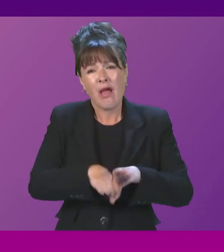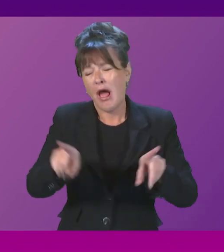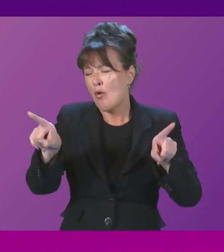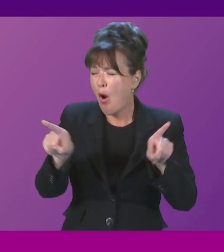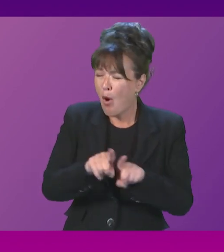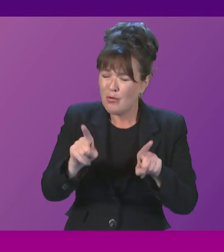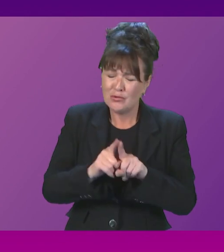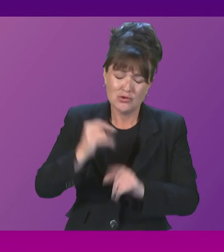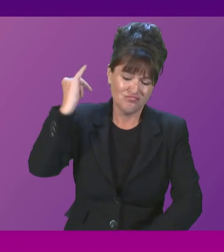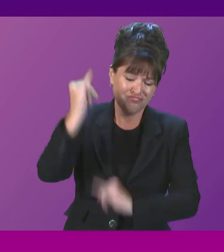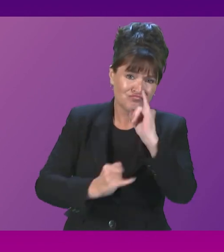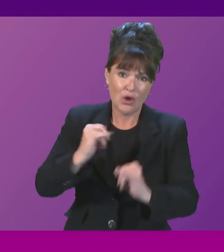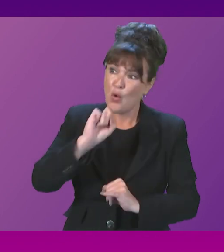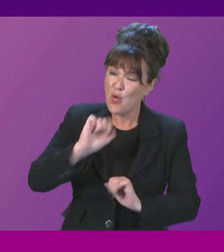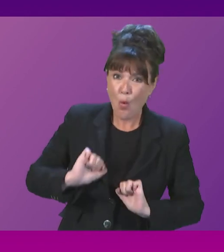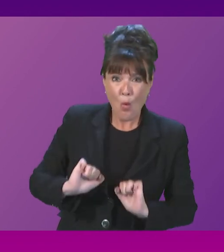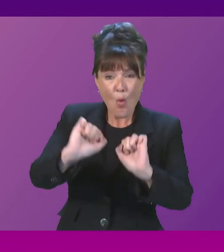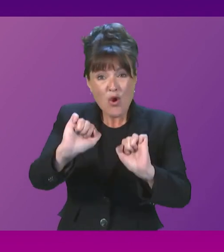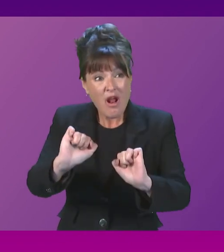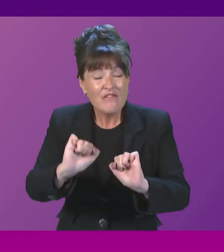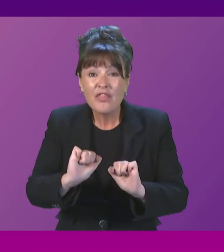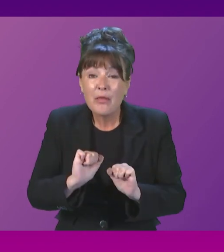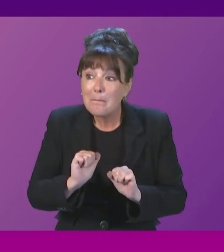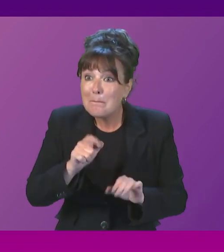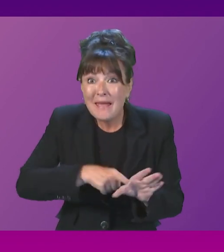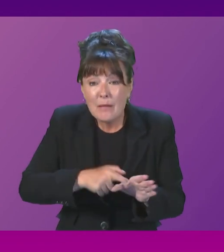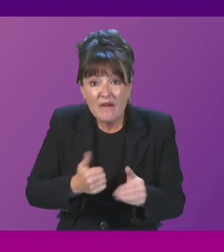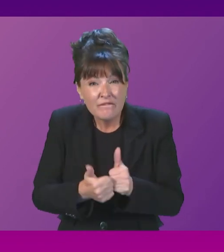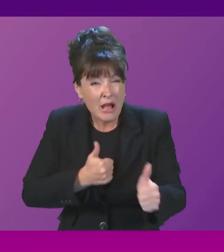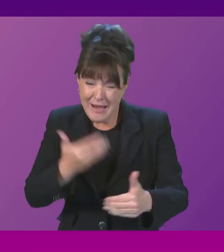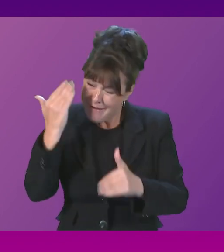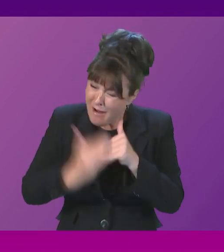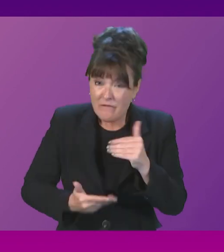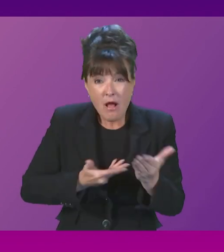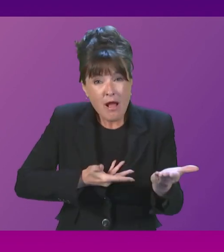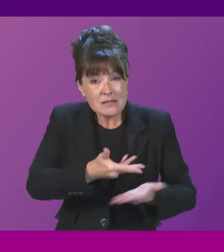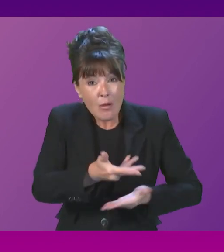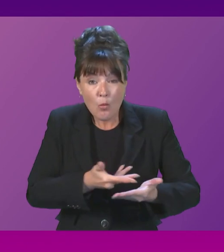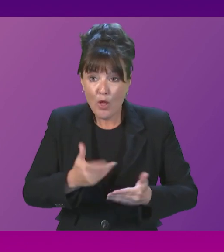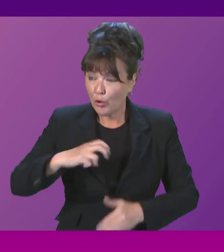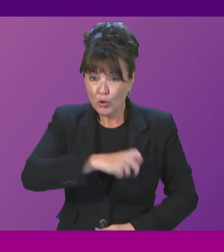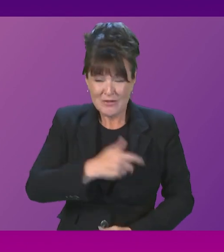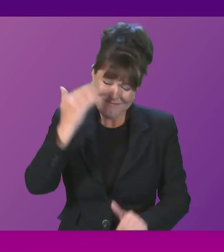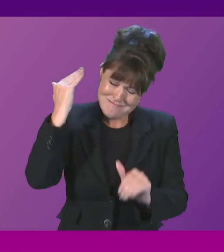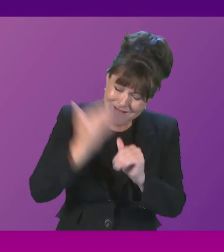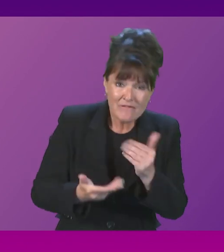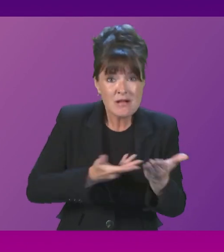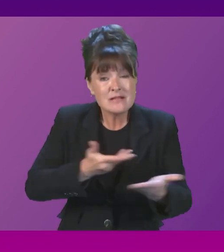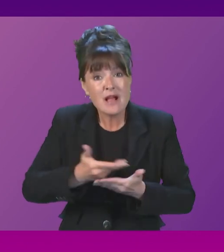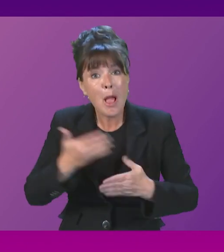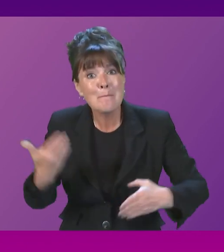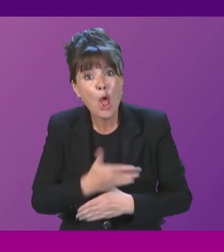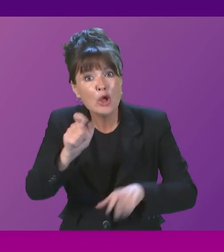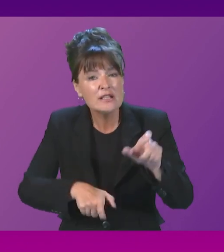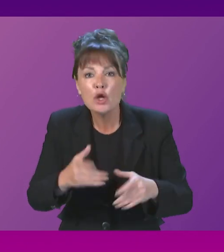practices of the owners of the mill who have not consulted with the unions or employees and who provided no notice